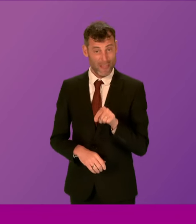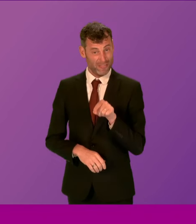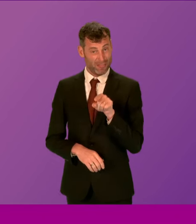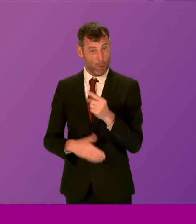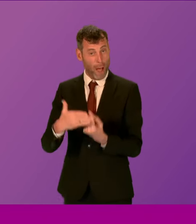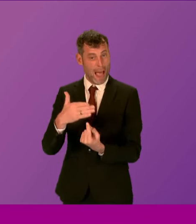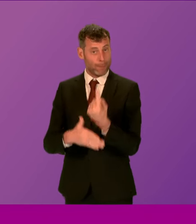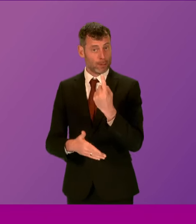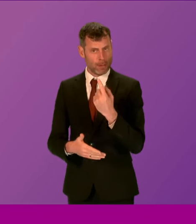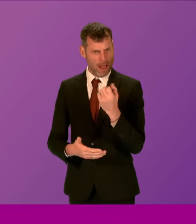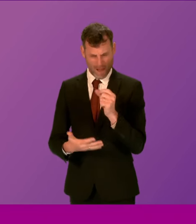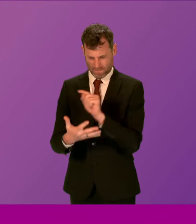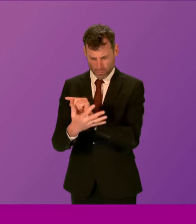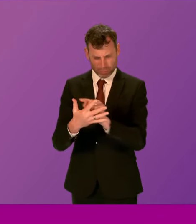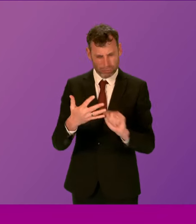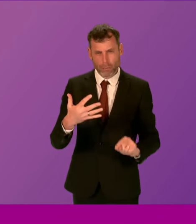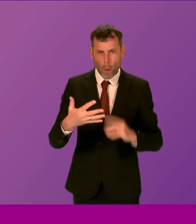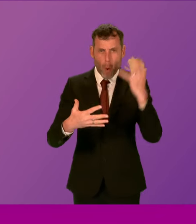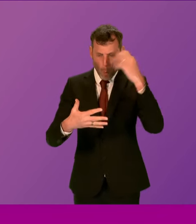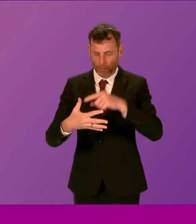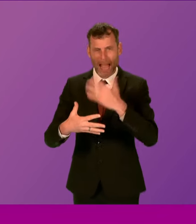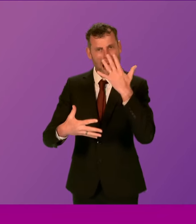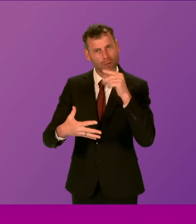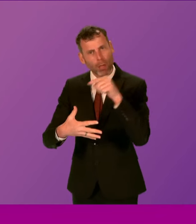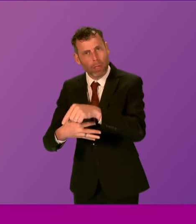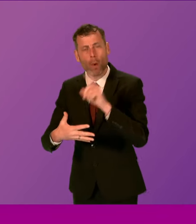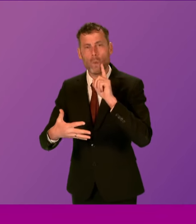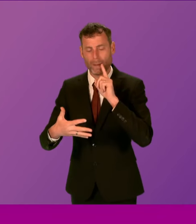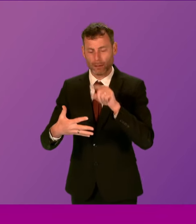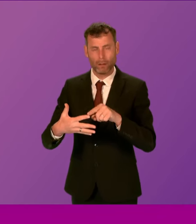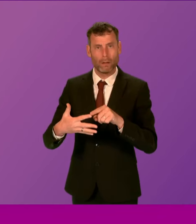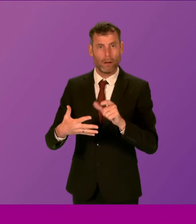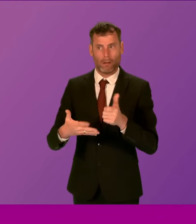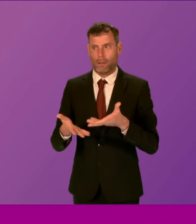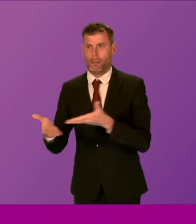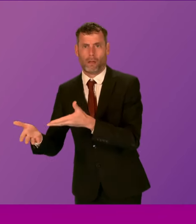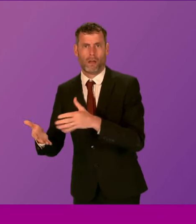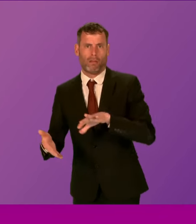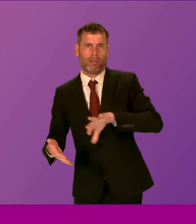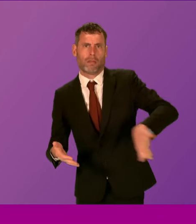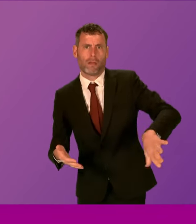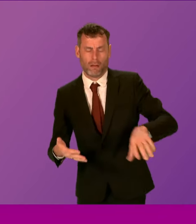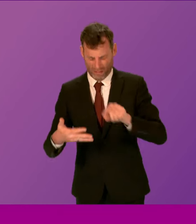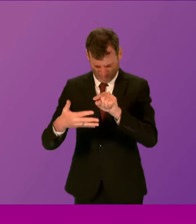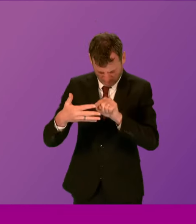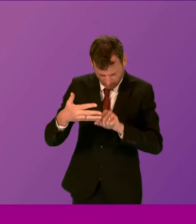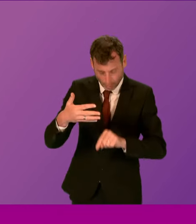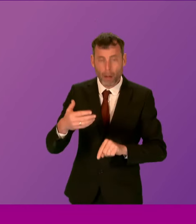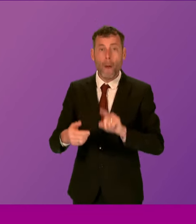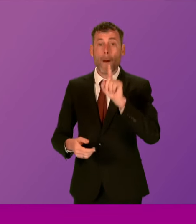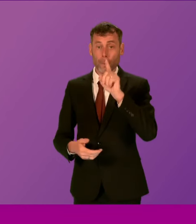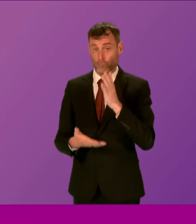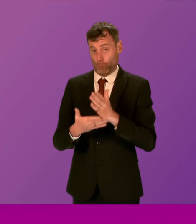prejudice and the failure to listen to women coming forward with evidence. And amongst those failures is a wider culture